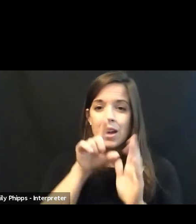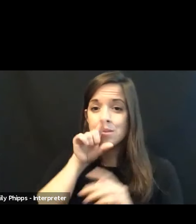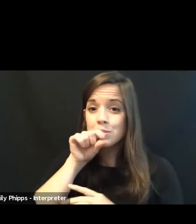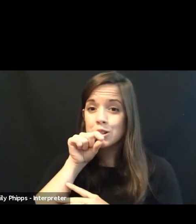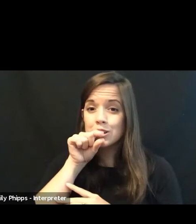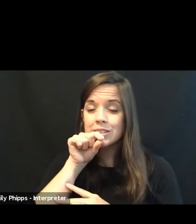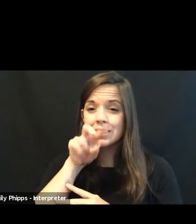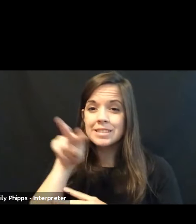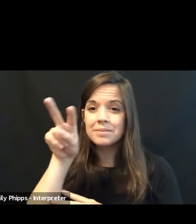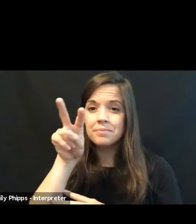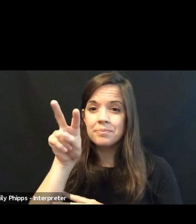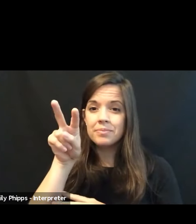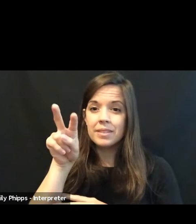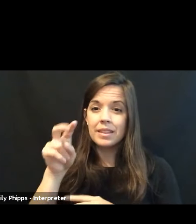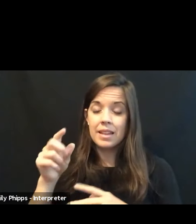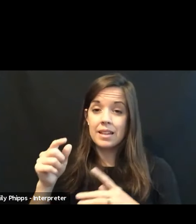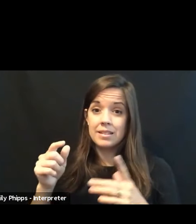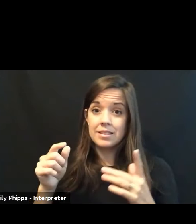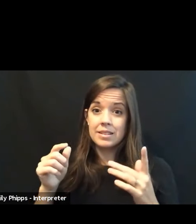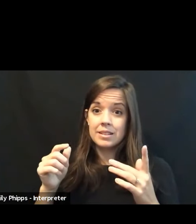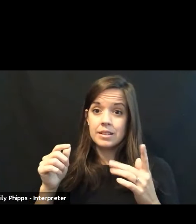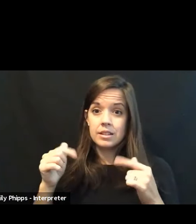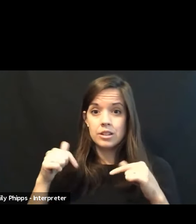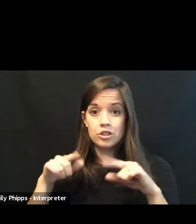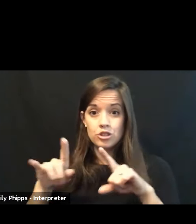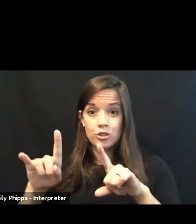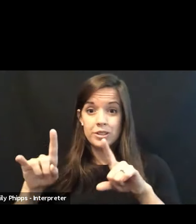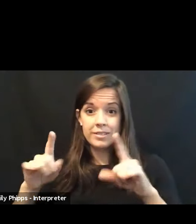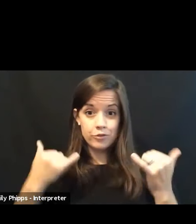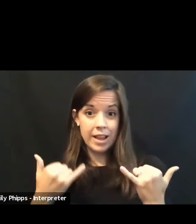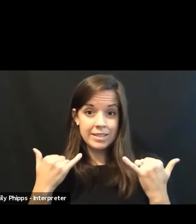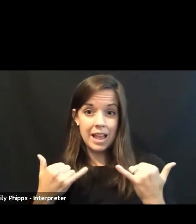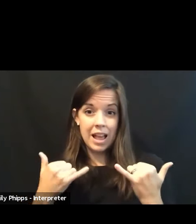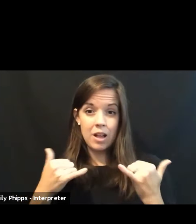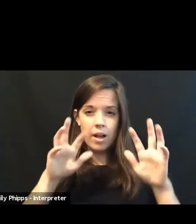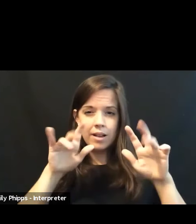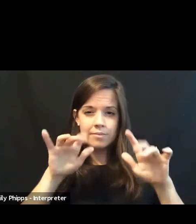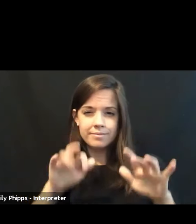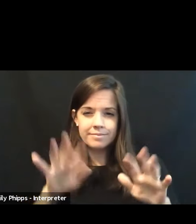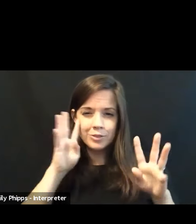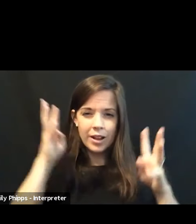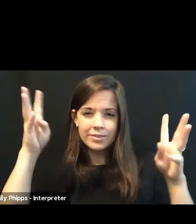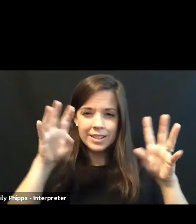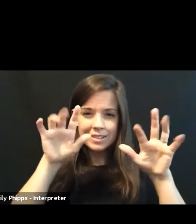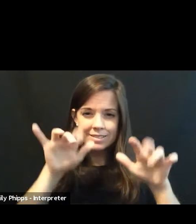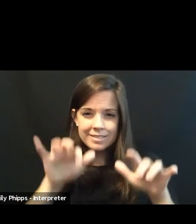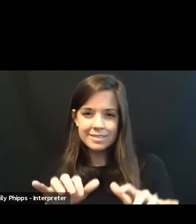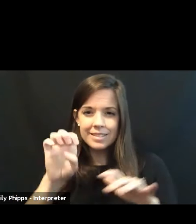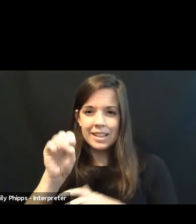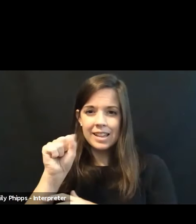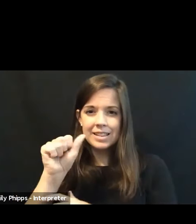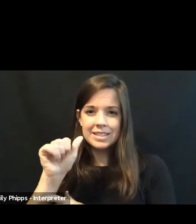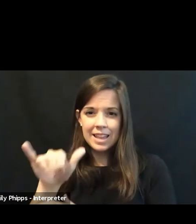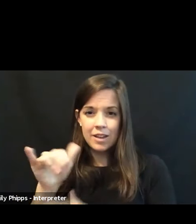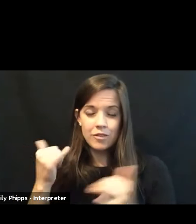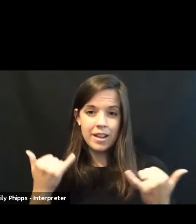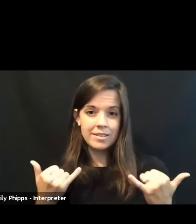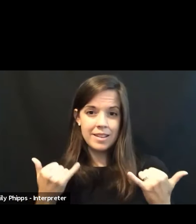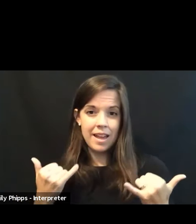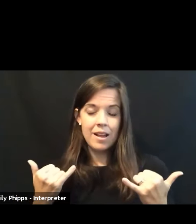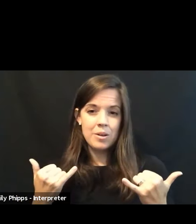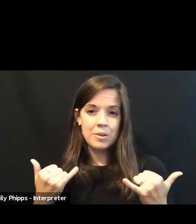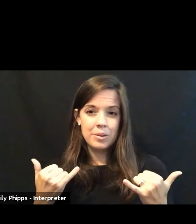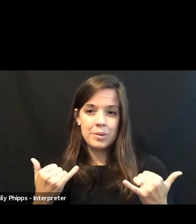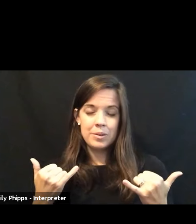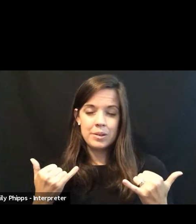coming up to the time, I'm working on an essay right now. That's, that's, that's I think